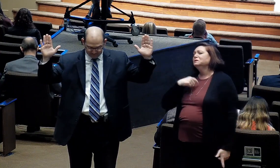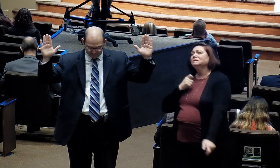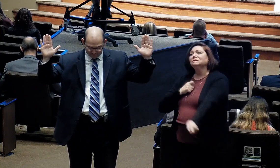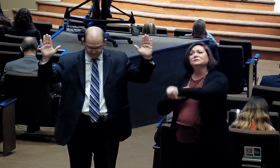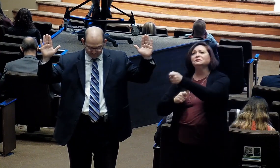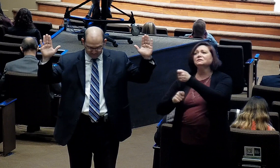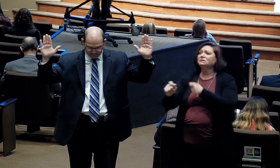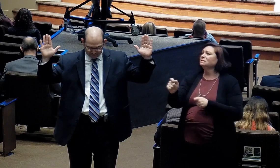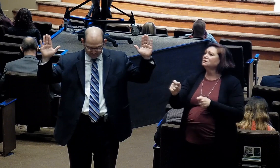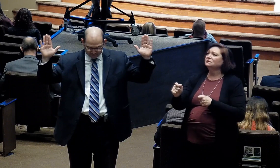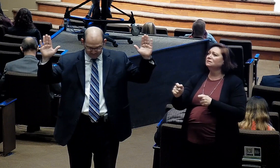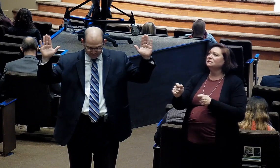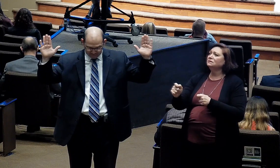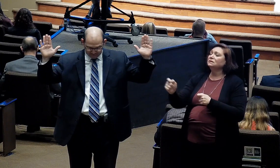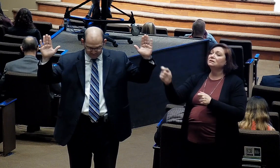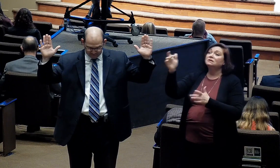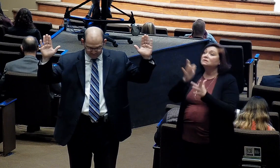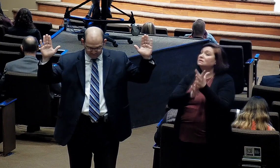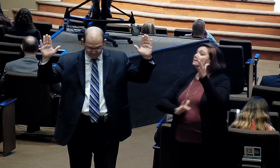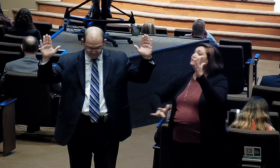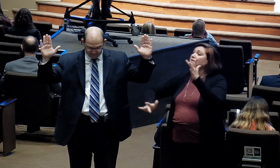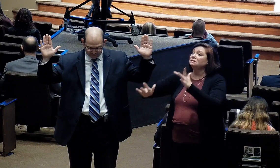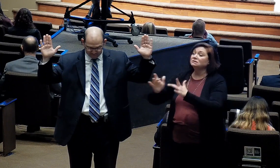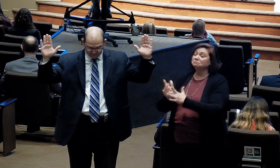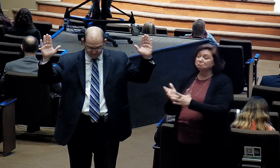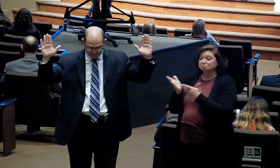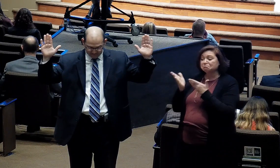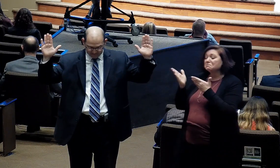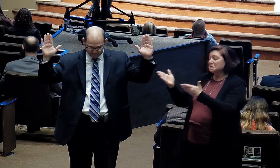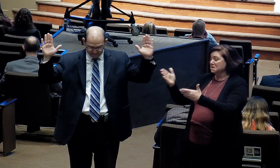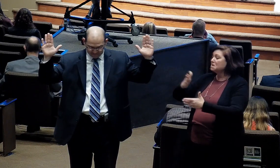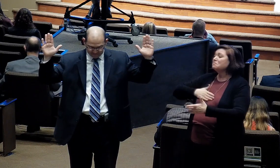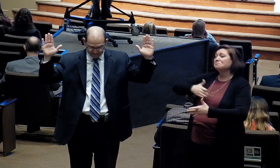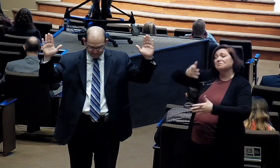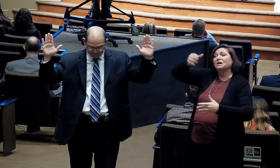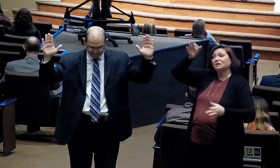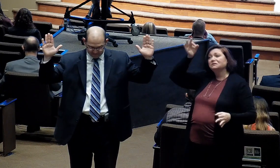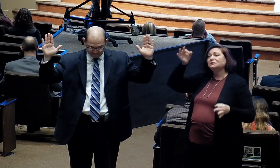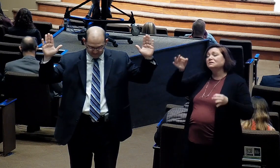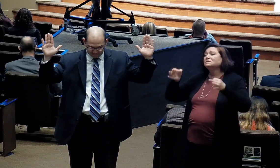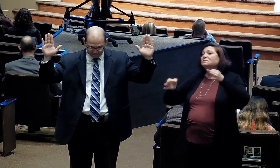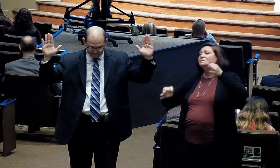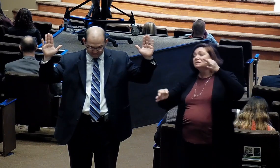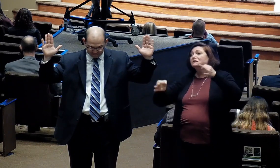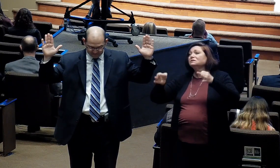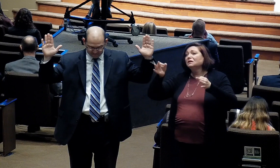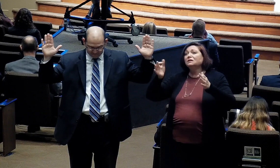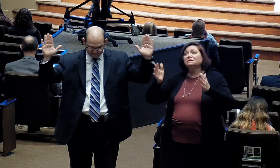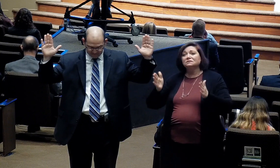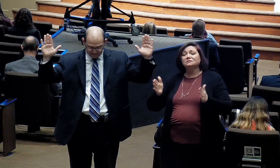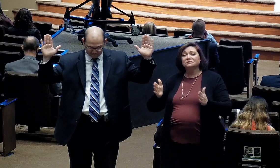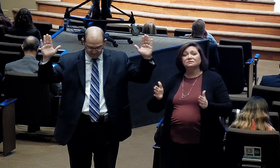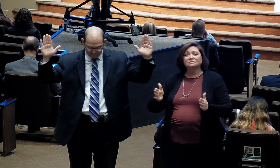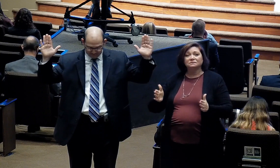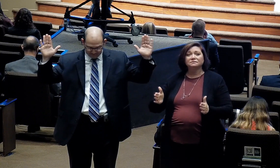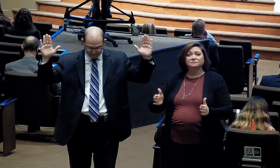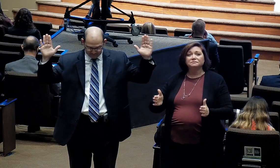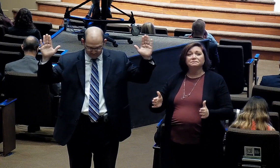My faith was in the nail-scarred hands. He